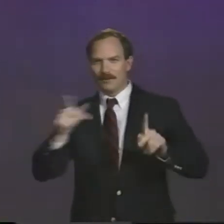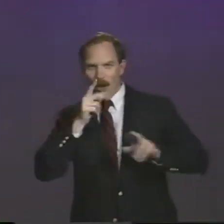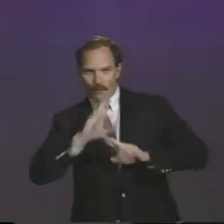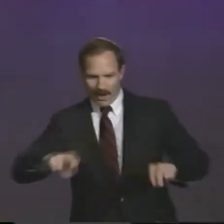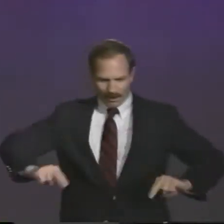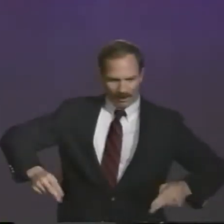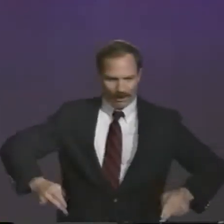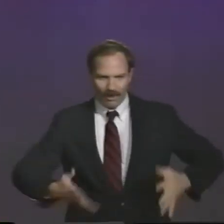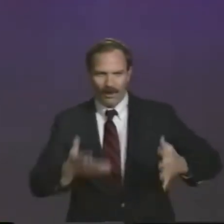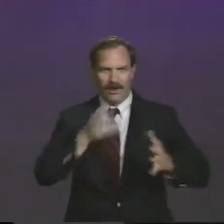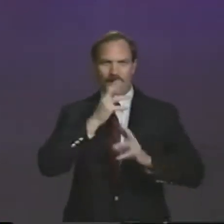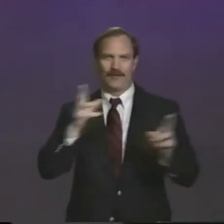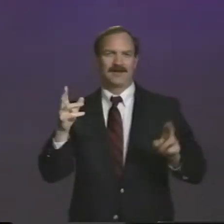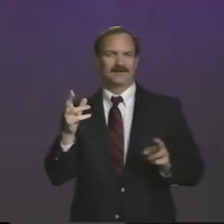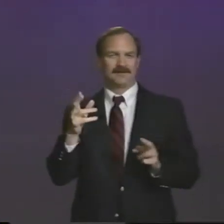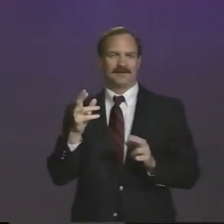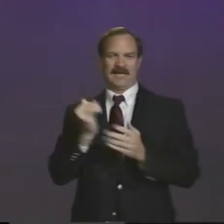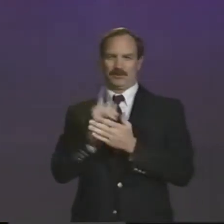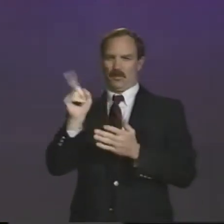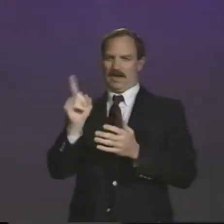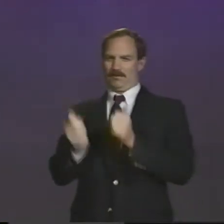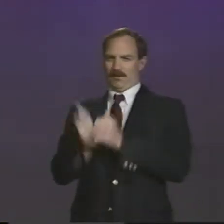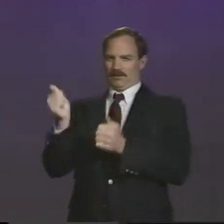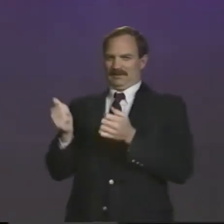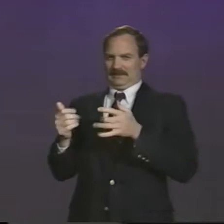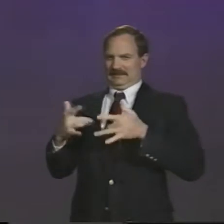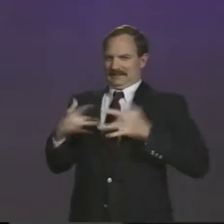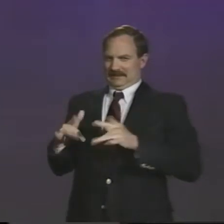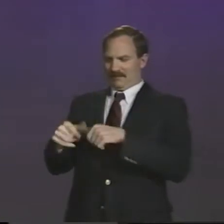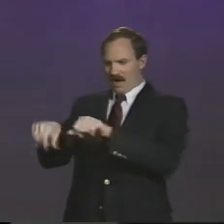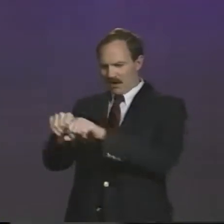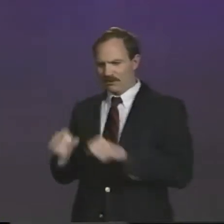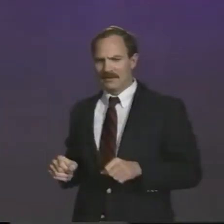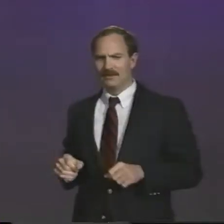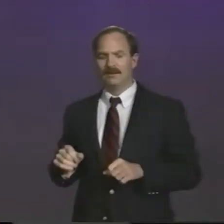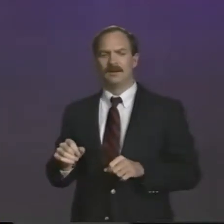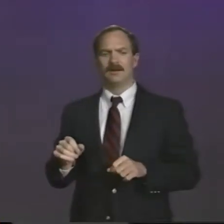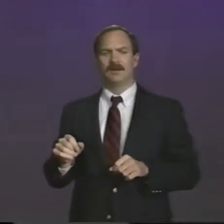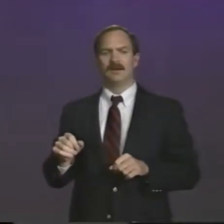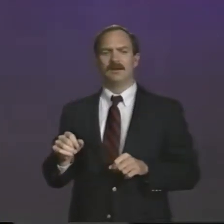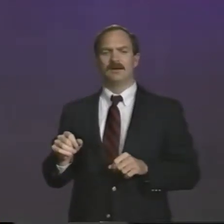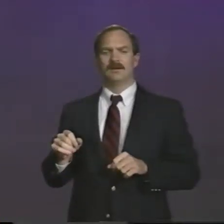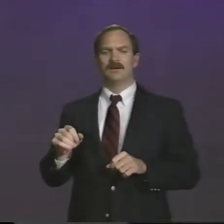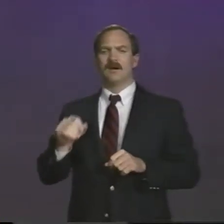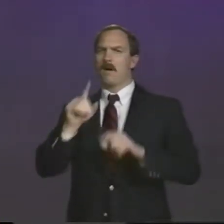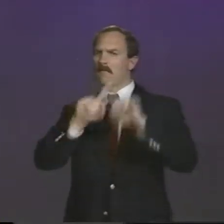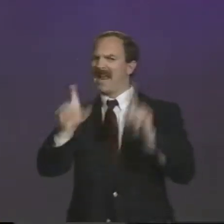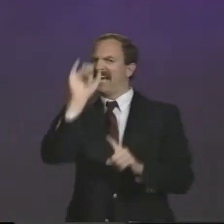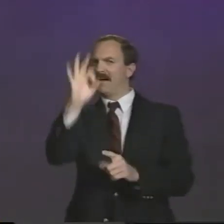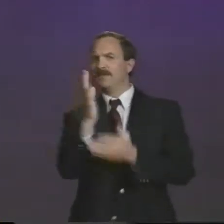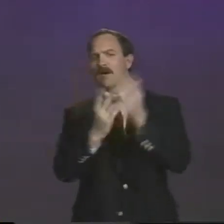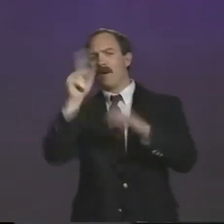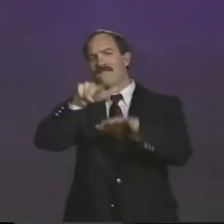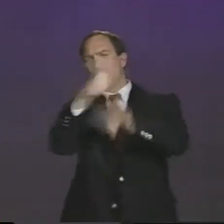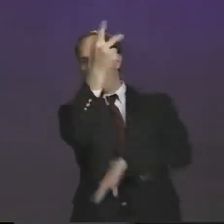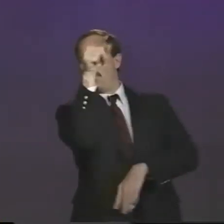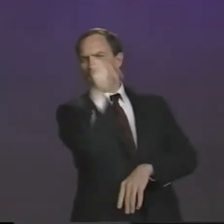sometimes as you're ready for the next person, they're still trying to get their gear on. And that's one of the areas that tends to be most sensitive in making sure everyone's ready on time.